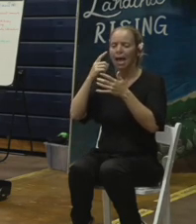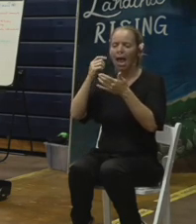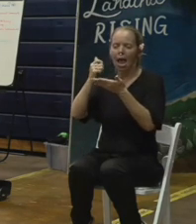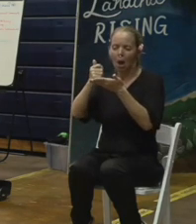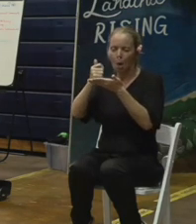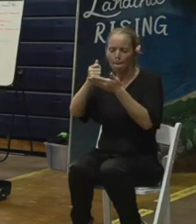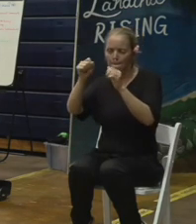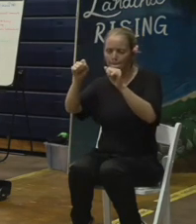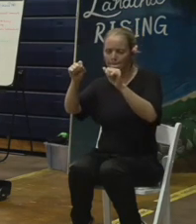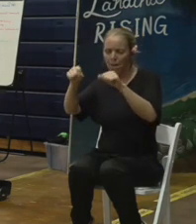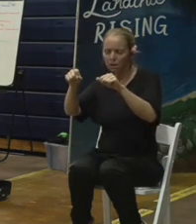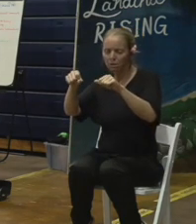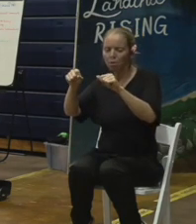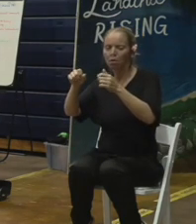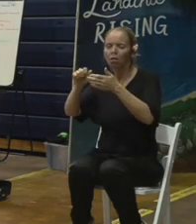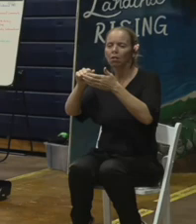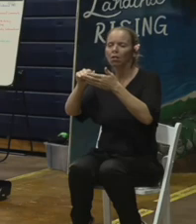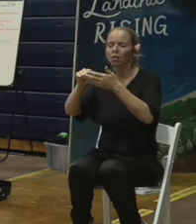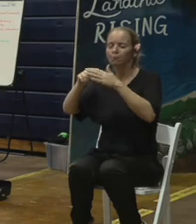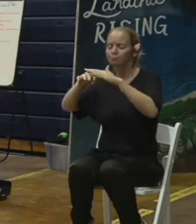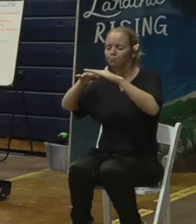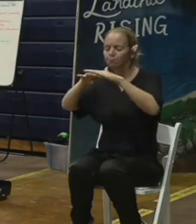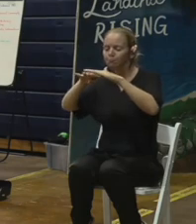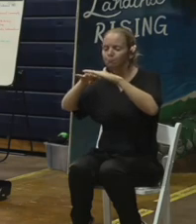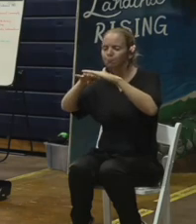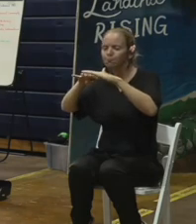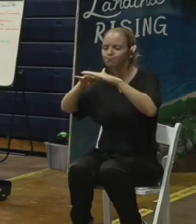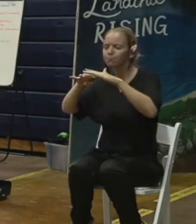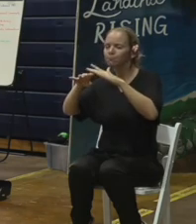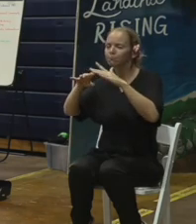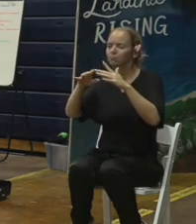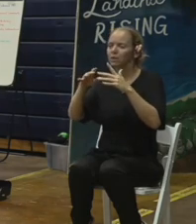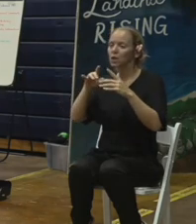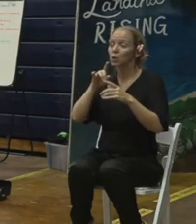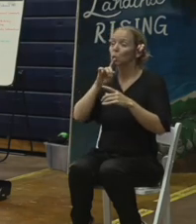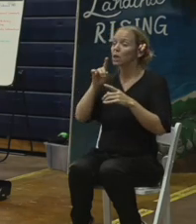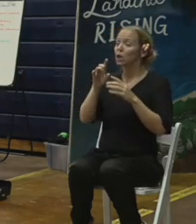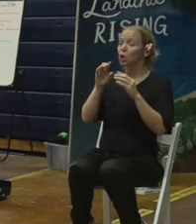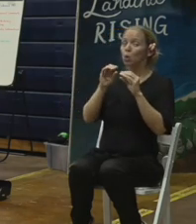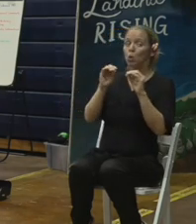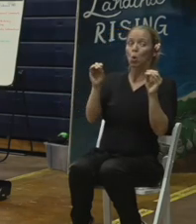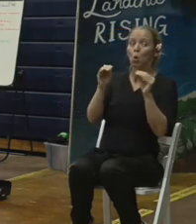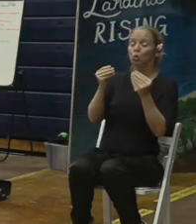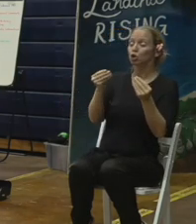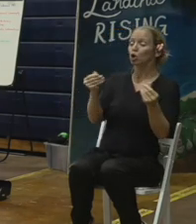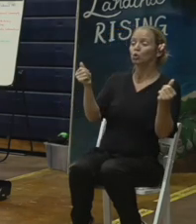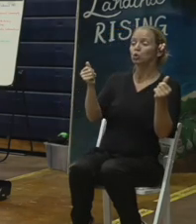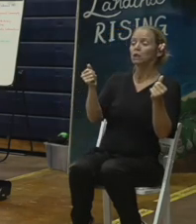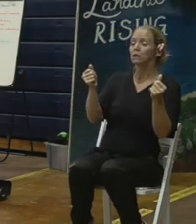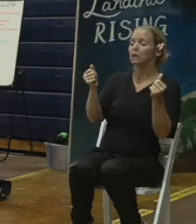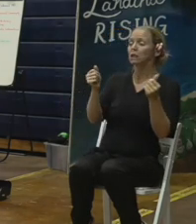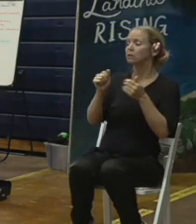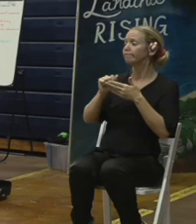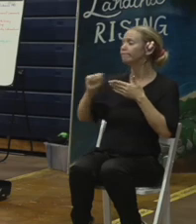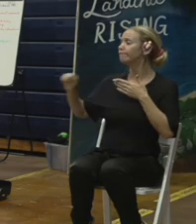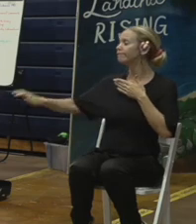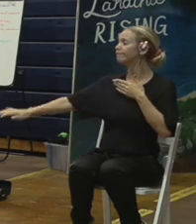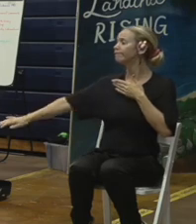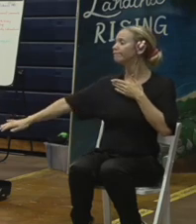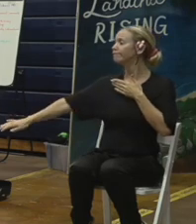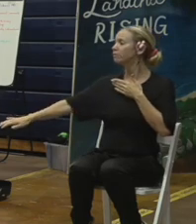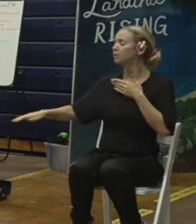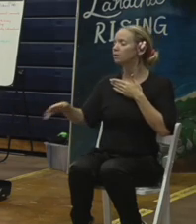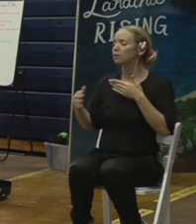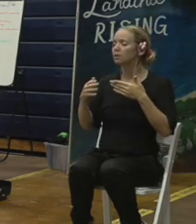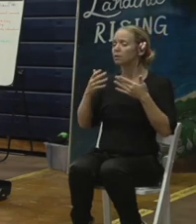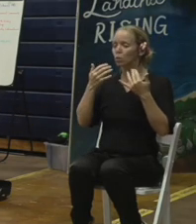into groundwater. At this point no solution is ruled out. Our team is willing to look at different solutions